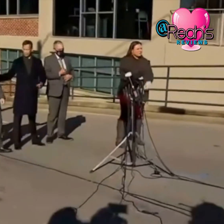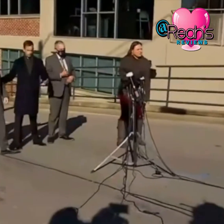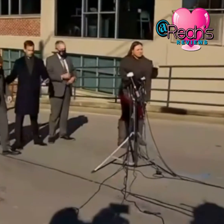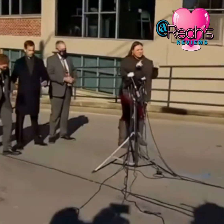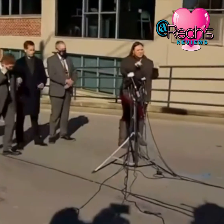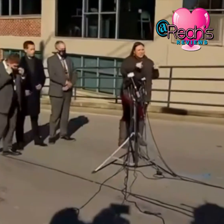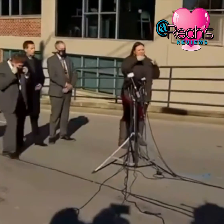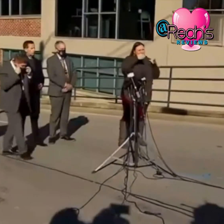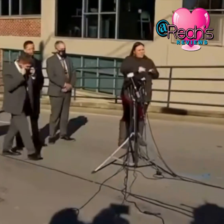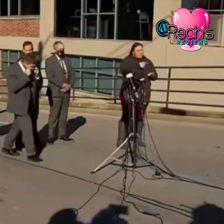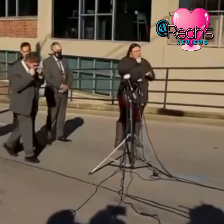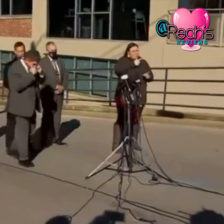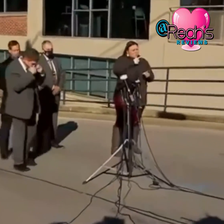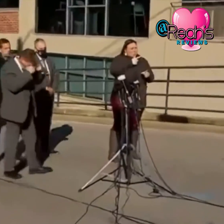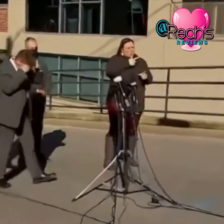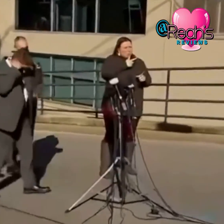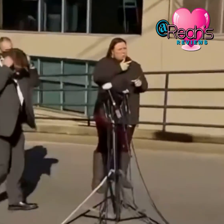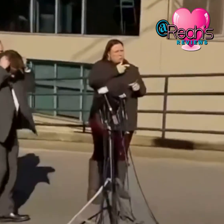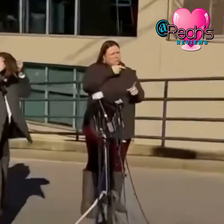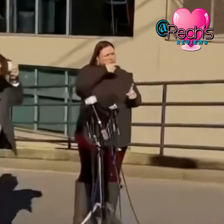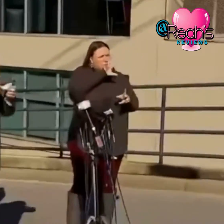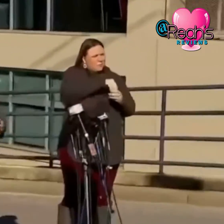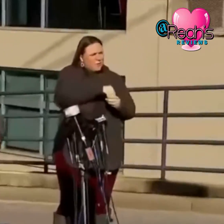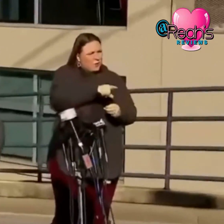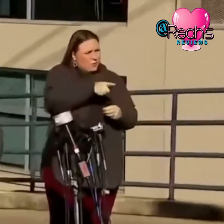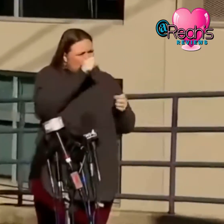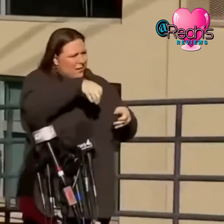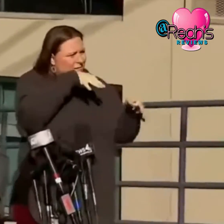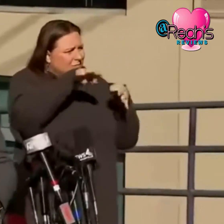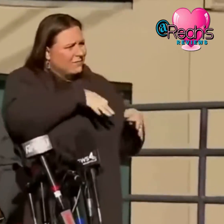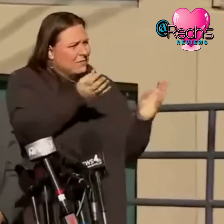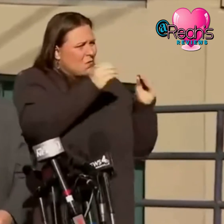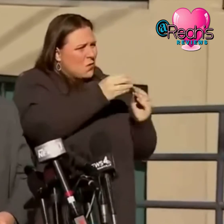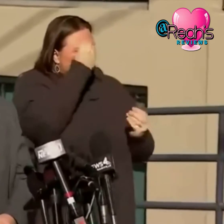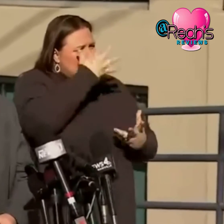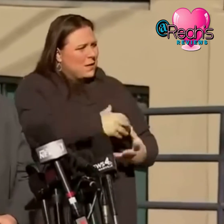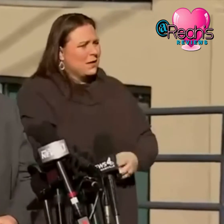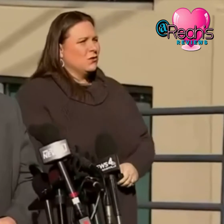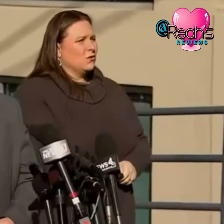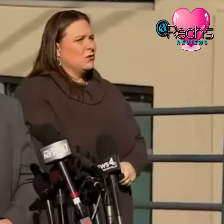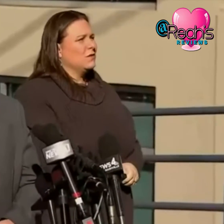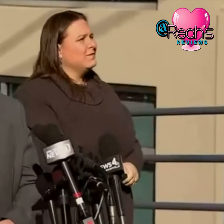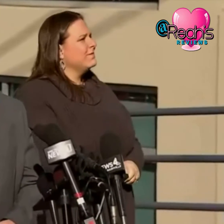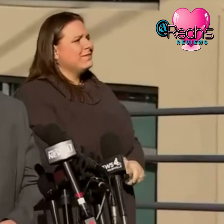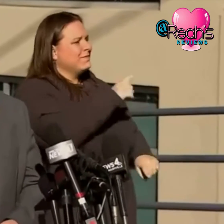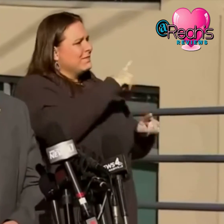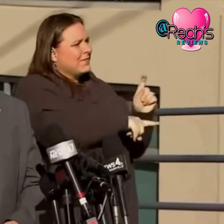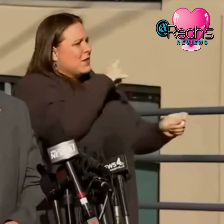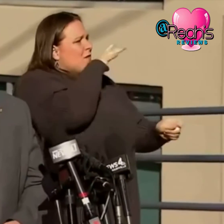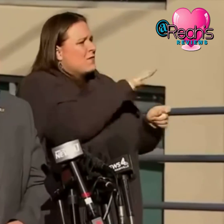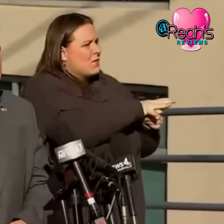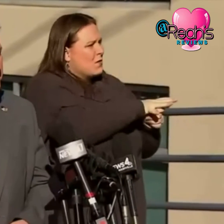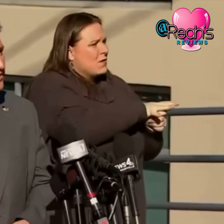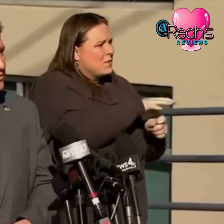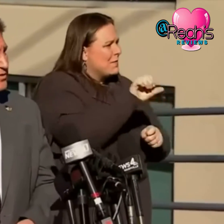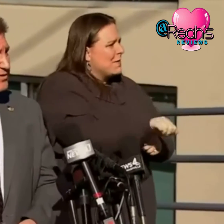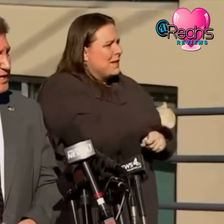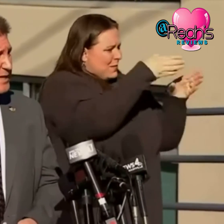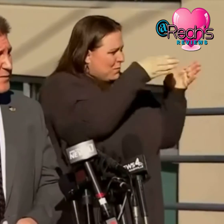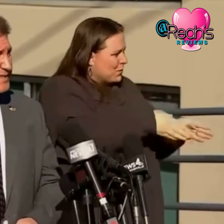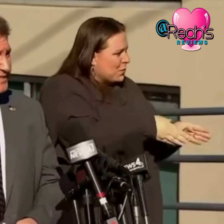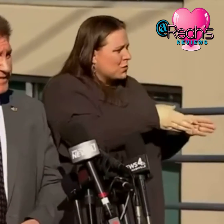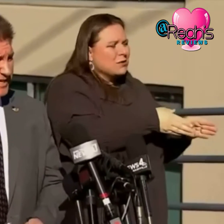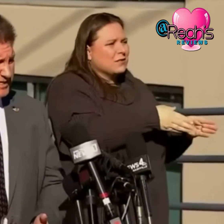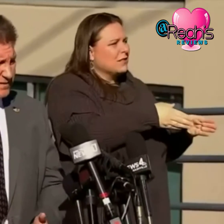we can't confirm any um individuals